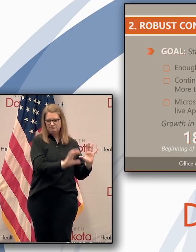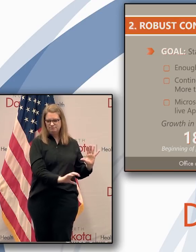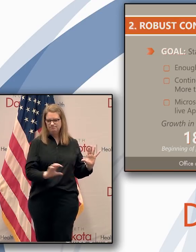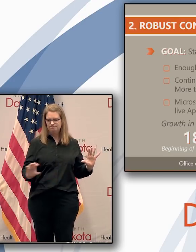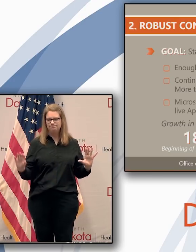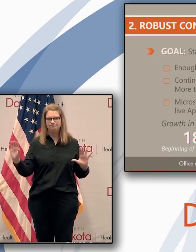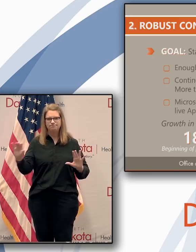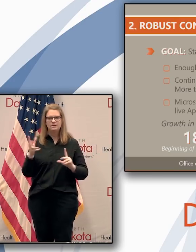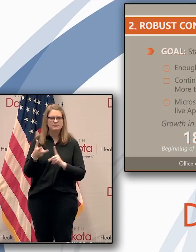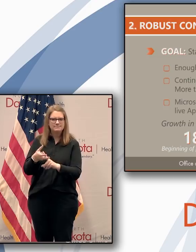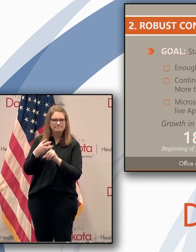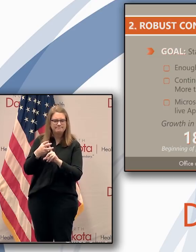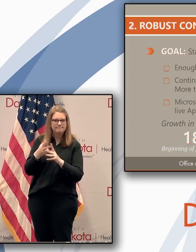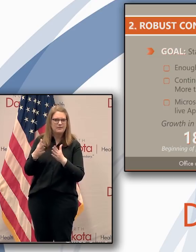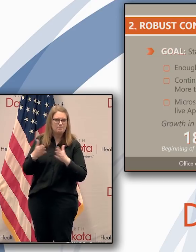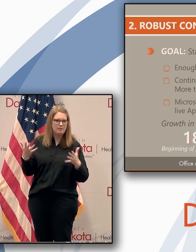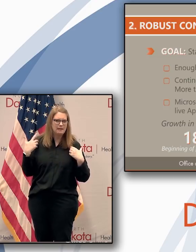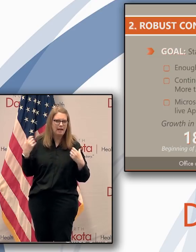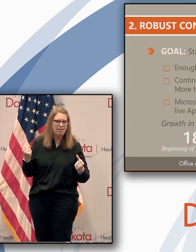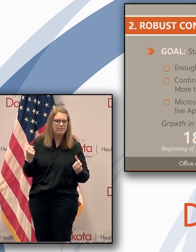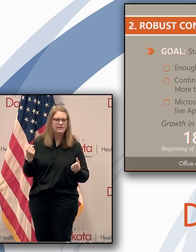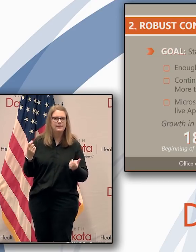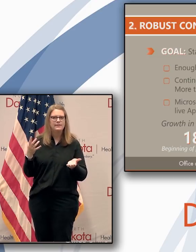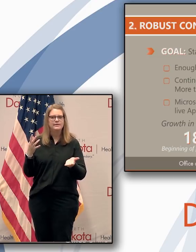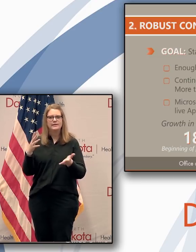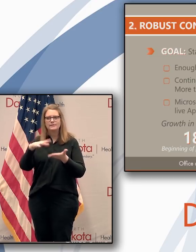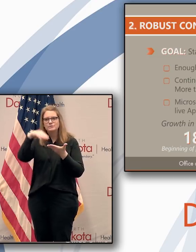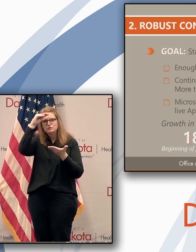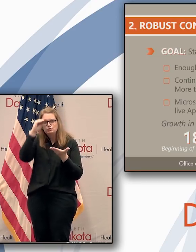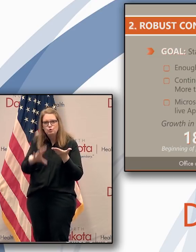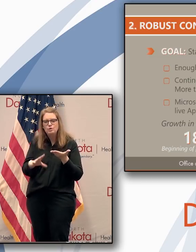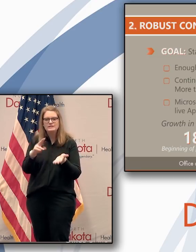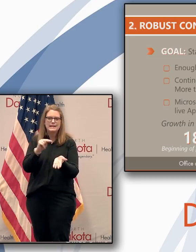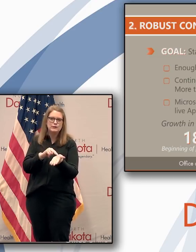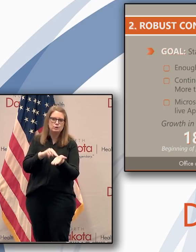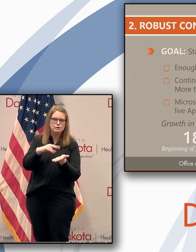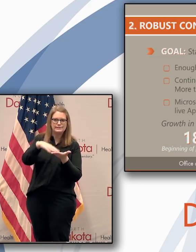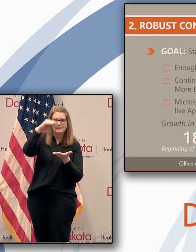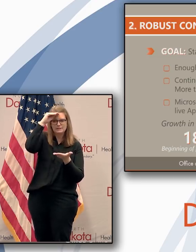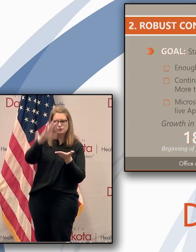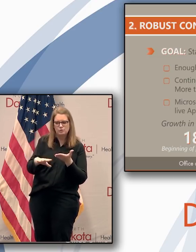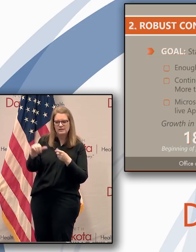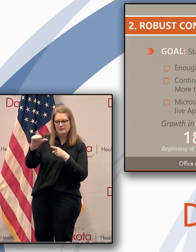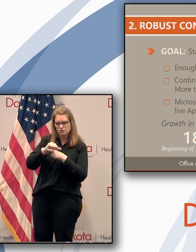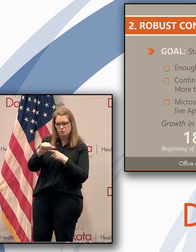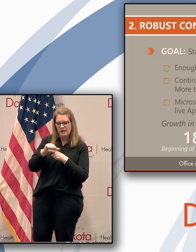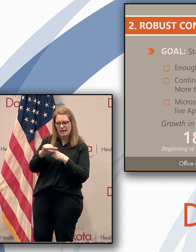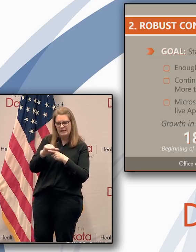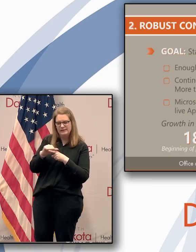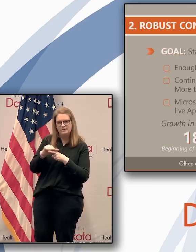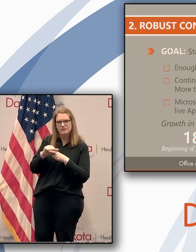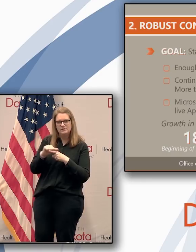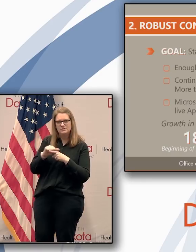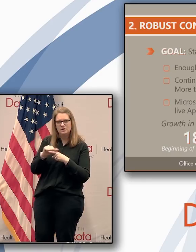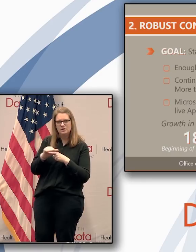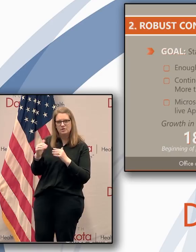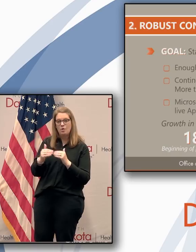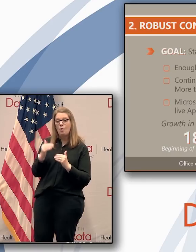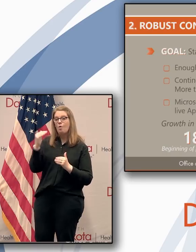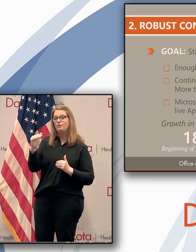including public health, you know, public health students and nursing students. But we've trained up over